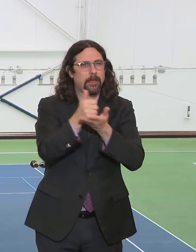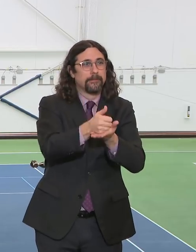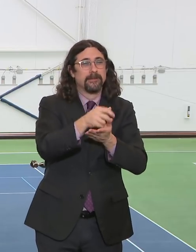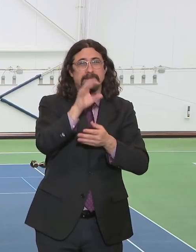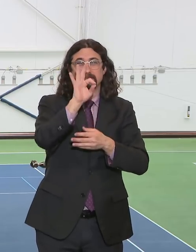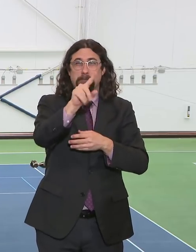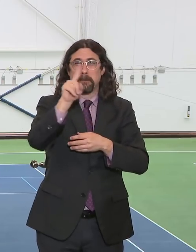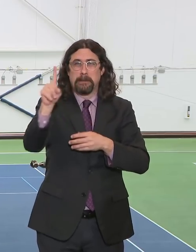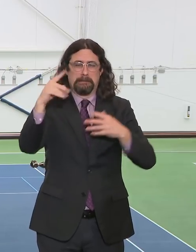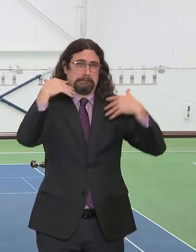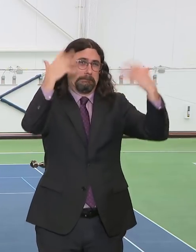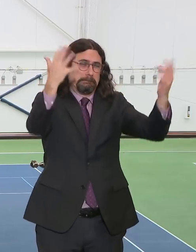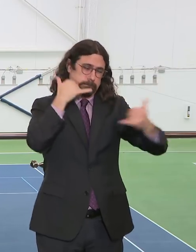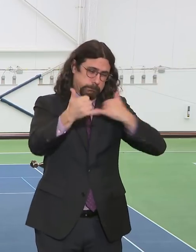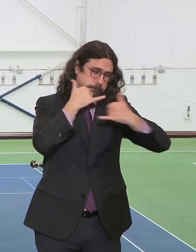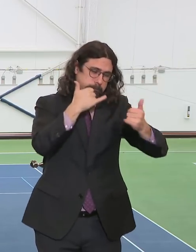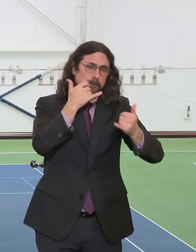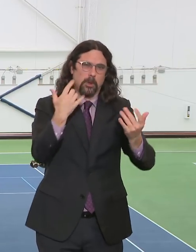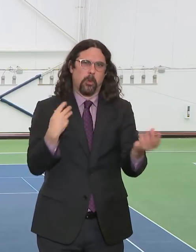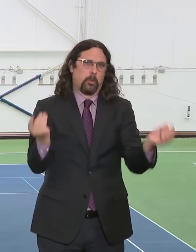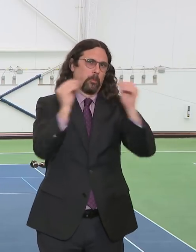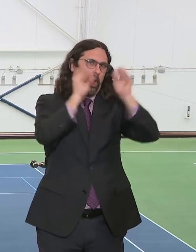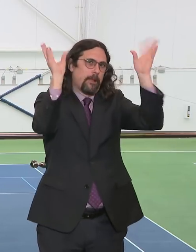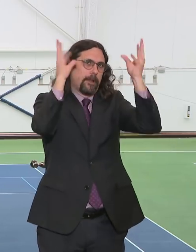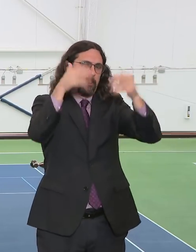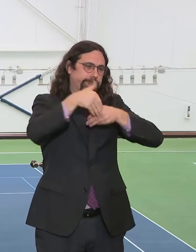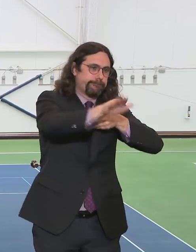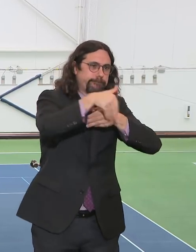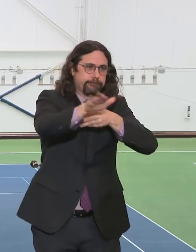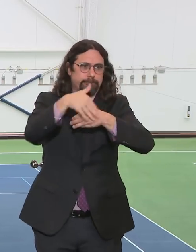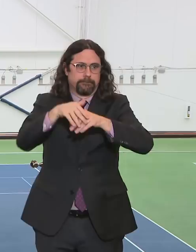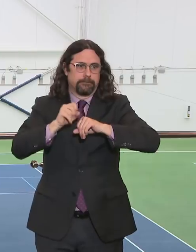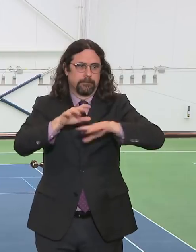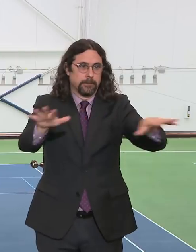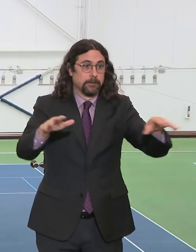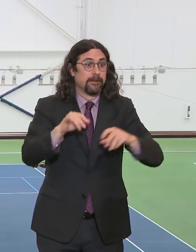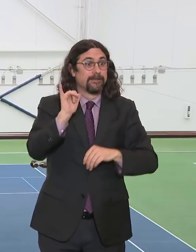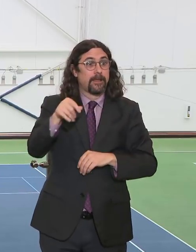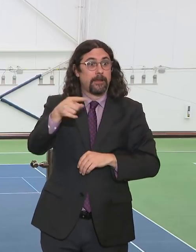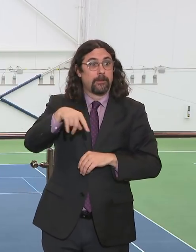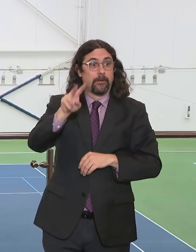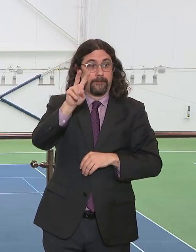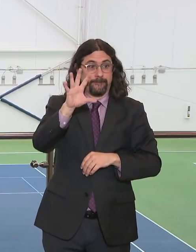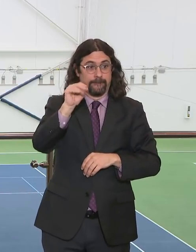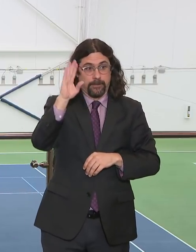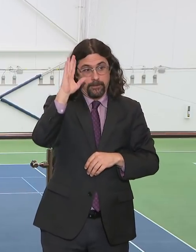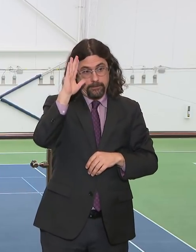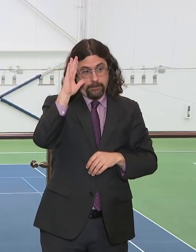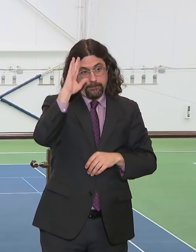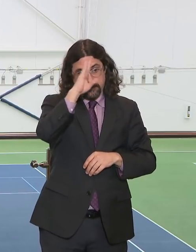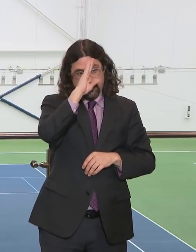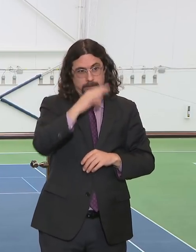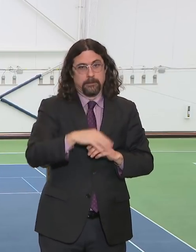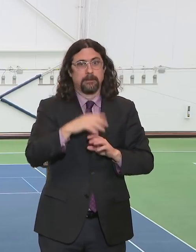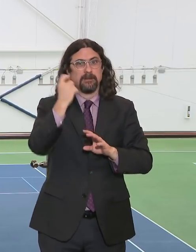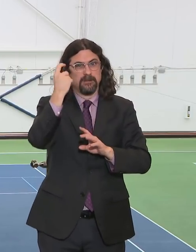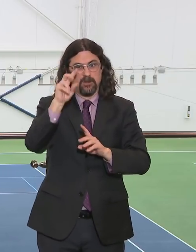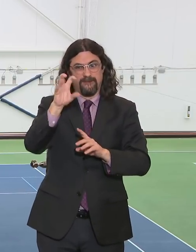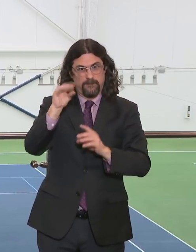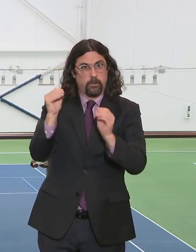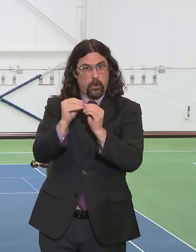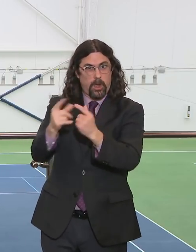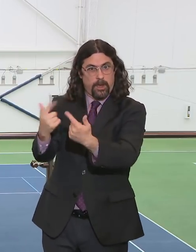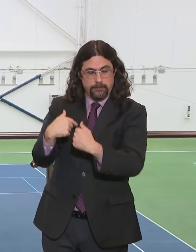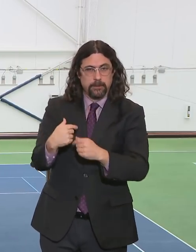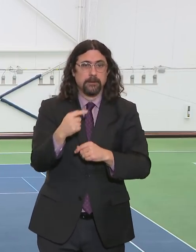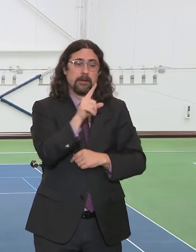unusual it is to hear something's coming, and then it's here immediately. This is really powerful, and it shows how